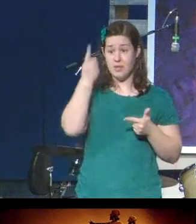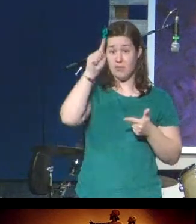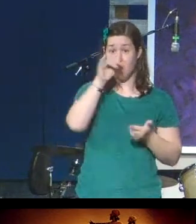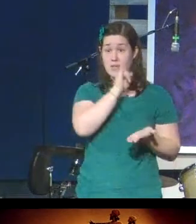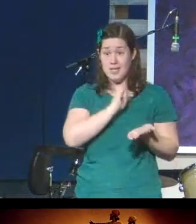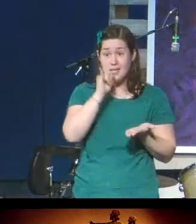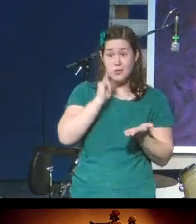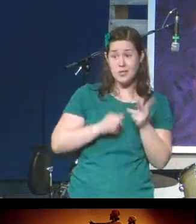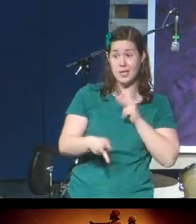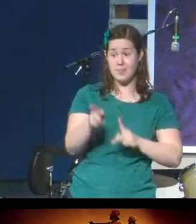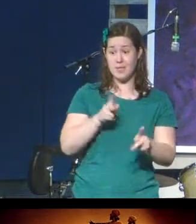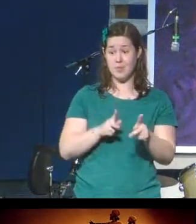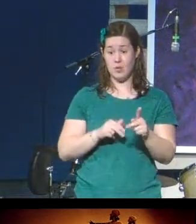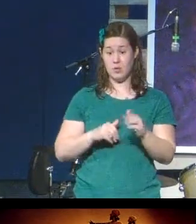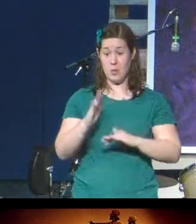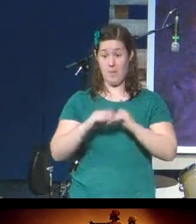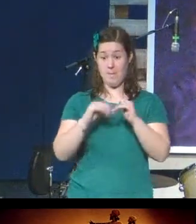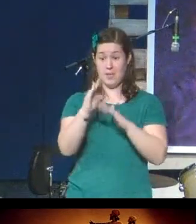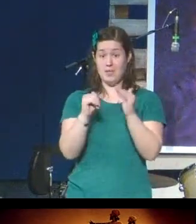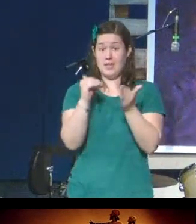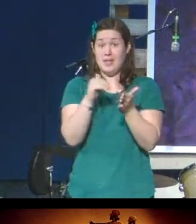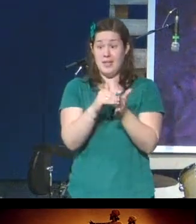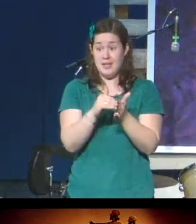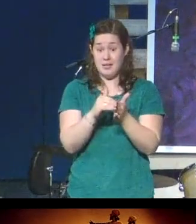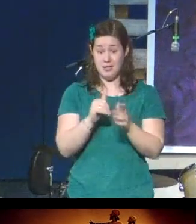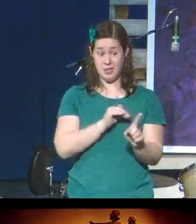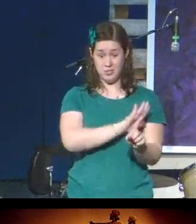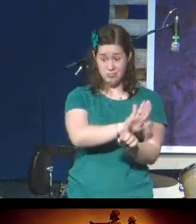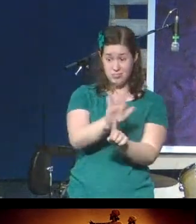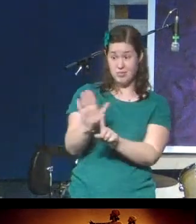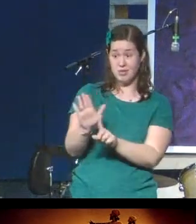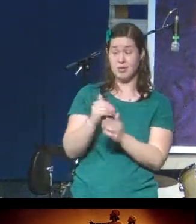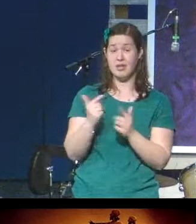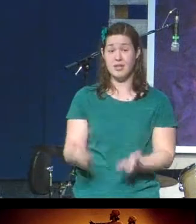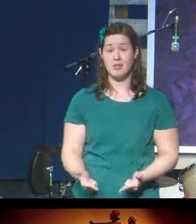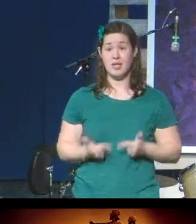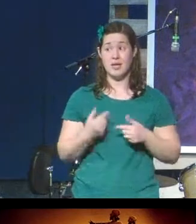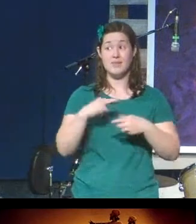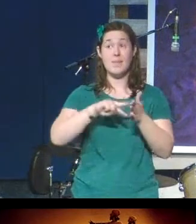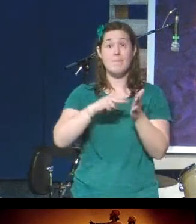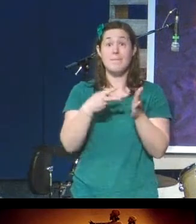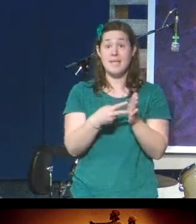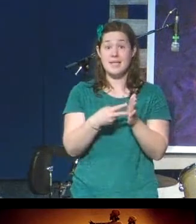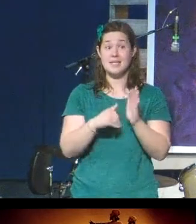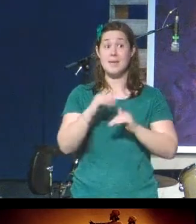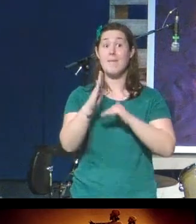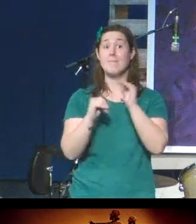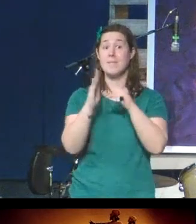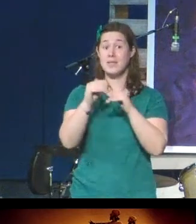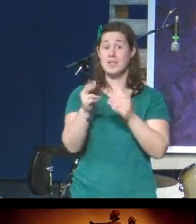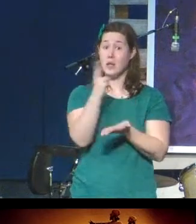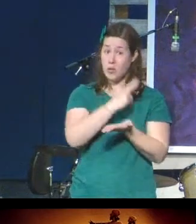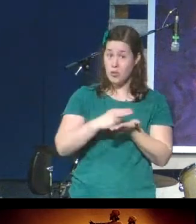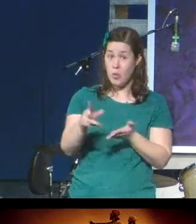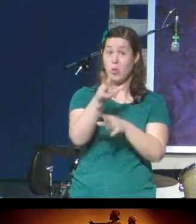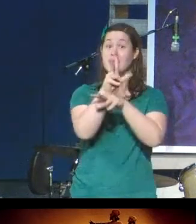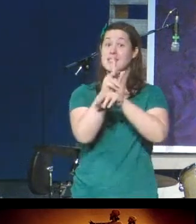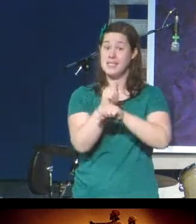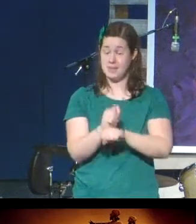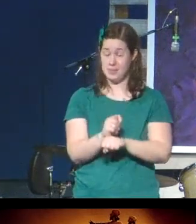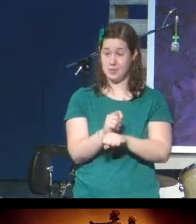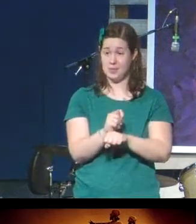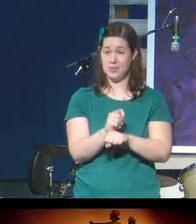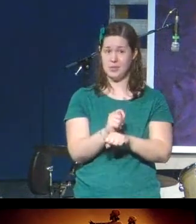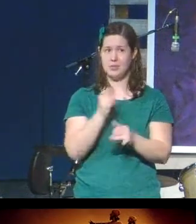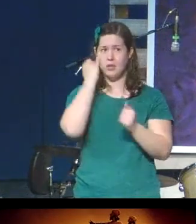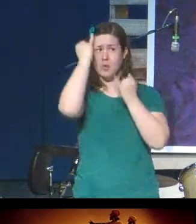of rebuilding their own lives is rebuilding the Holy Temple. And we can probably imagine that it is not easy,